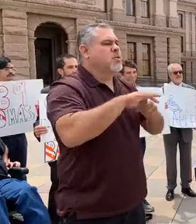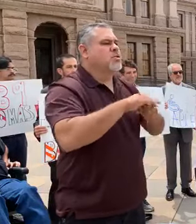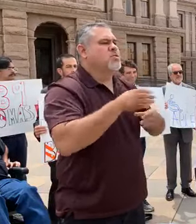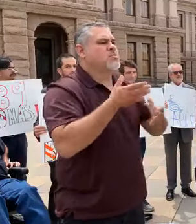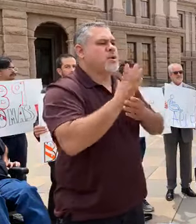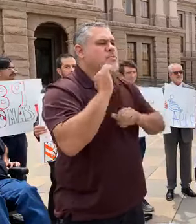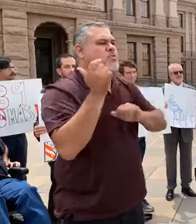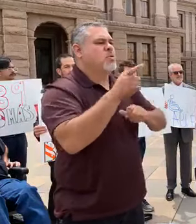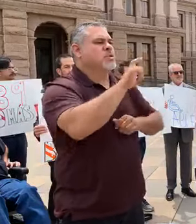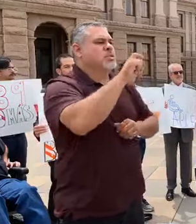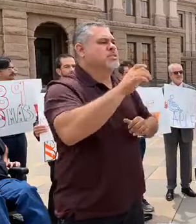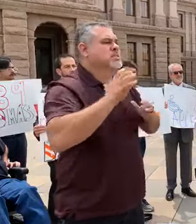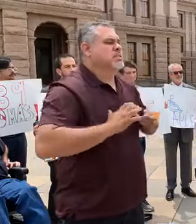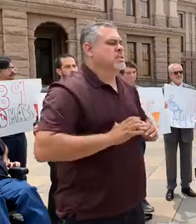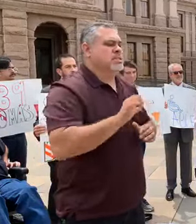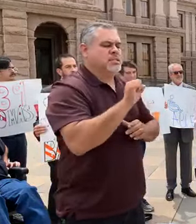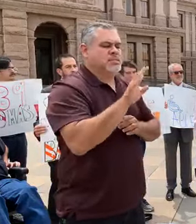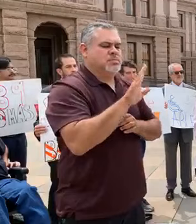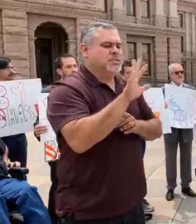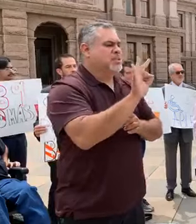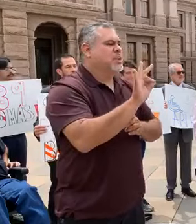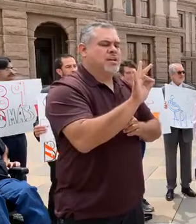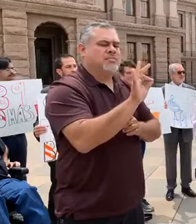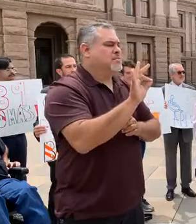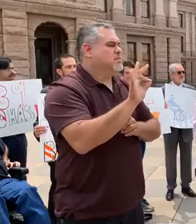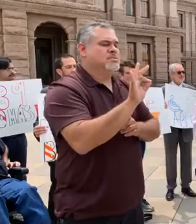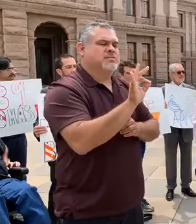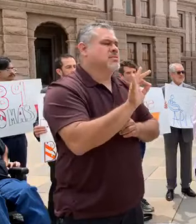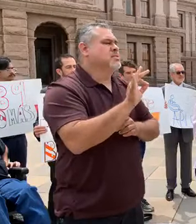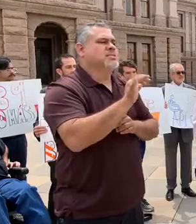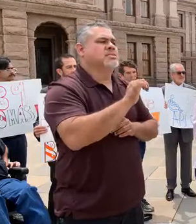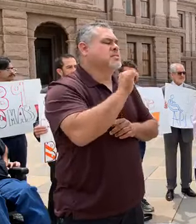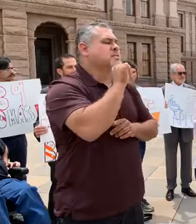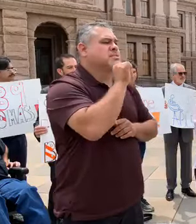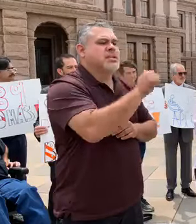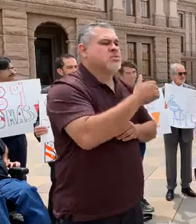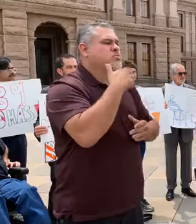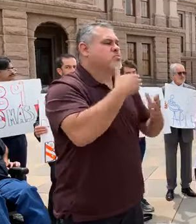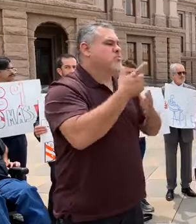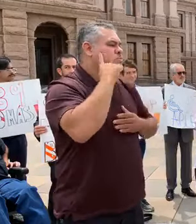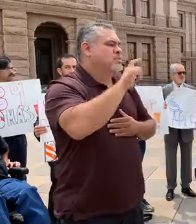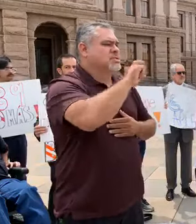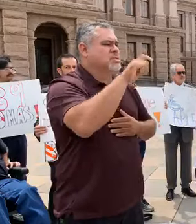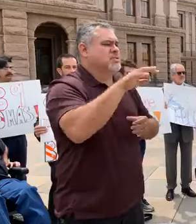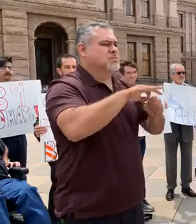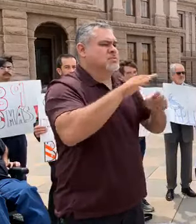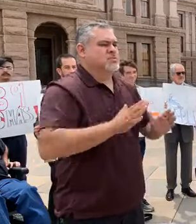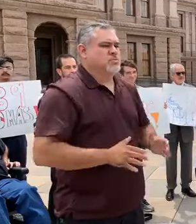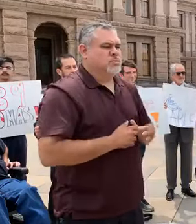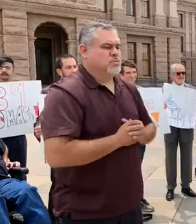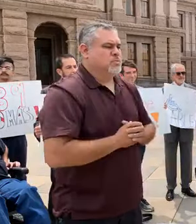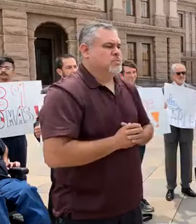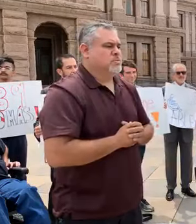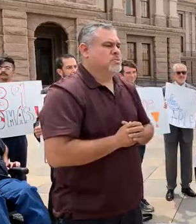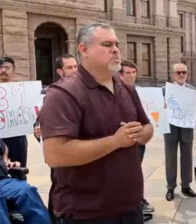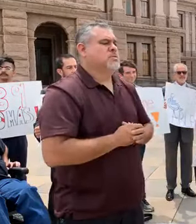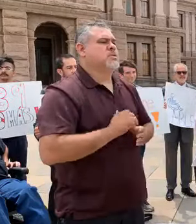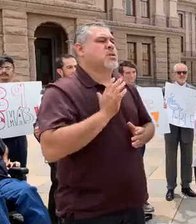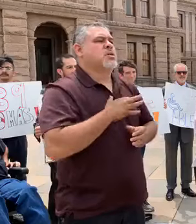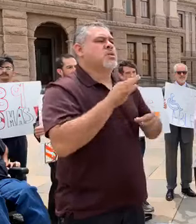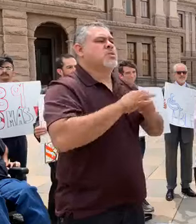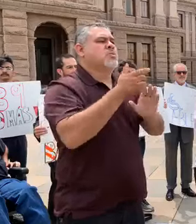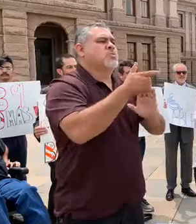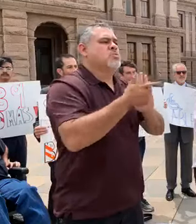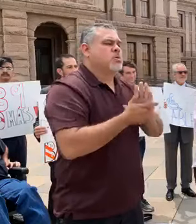Texas citizens. SB 9 is not in the best interest of Texas voters. Our election